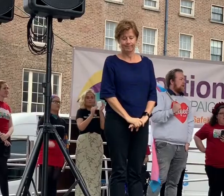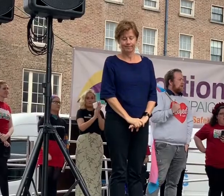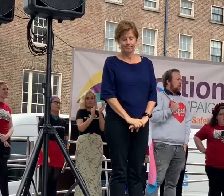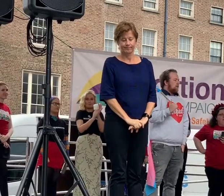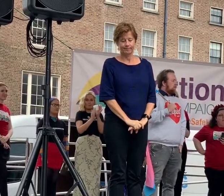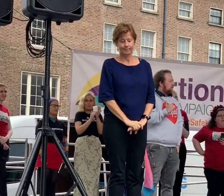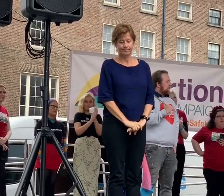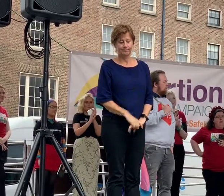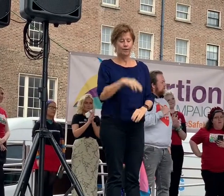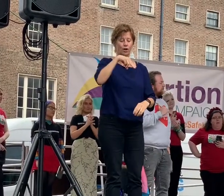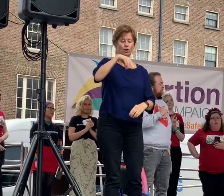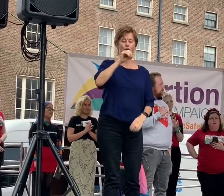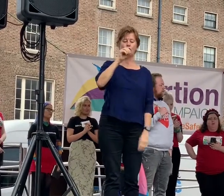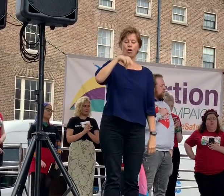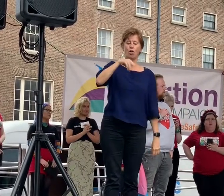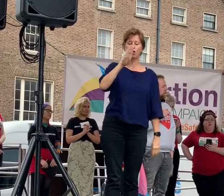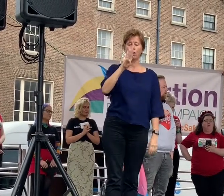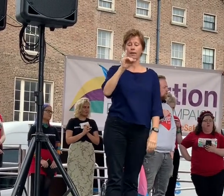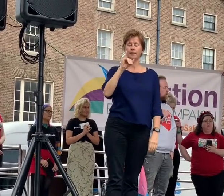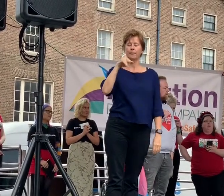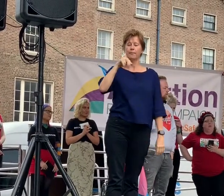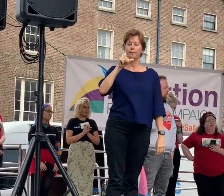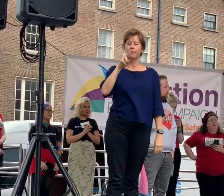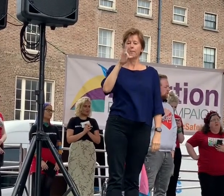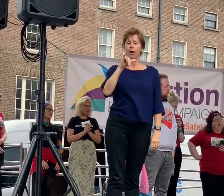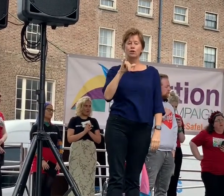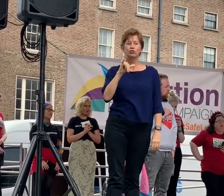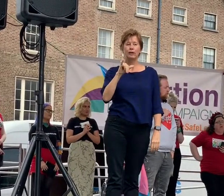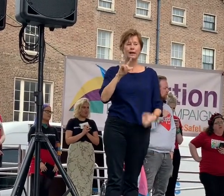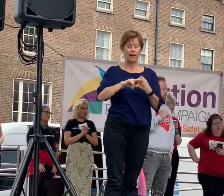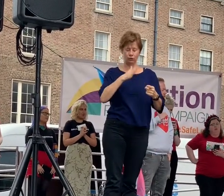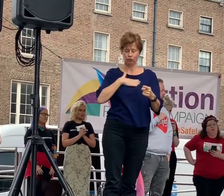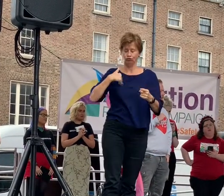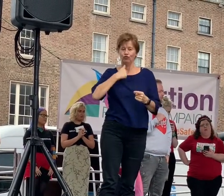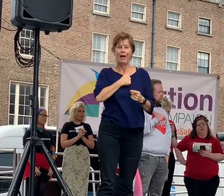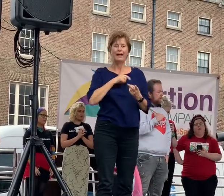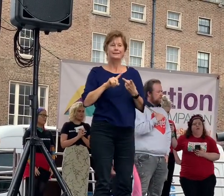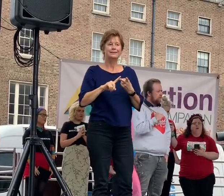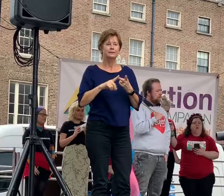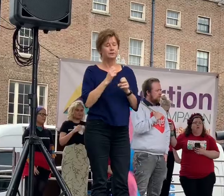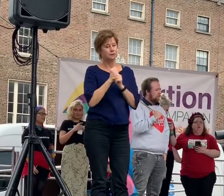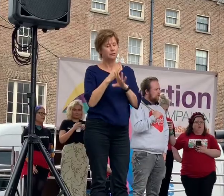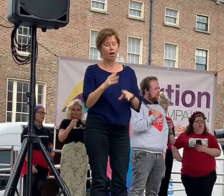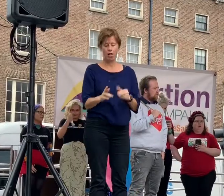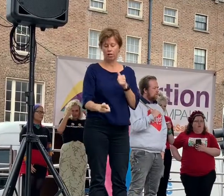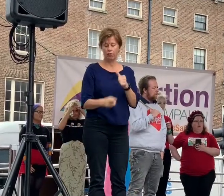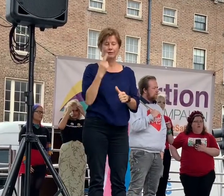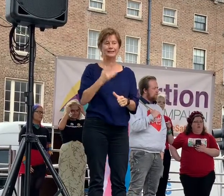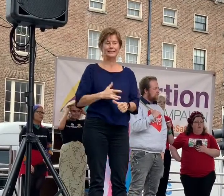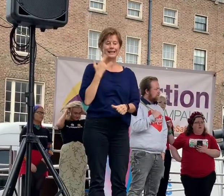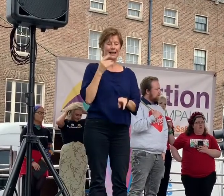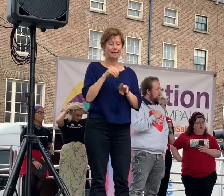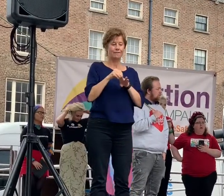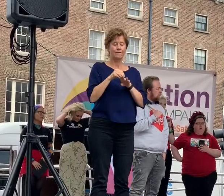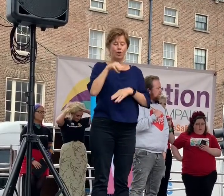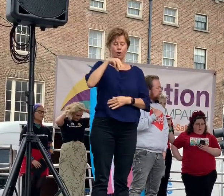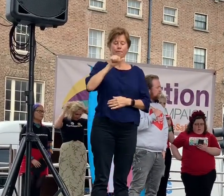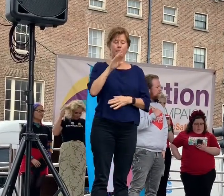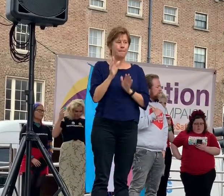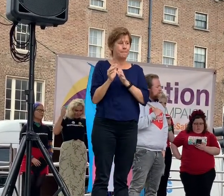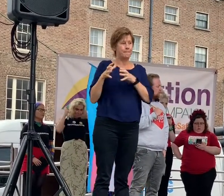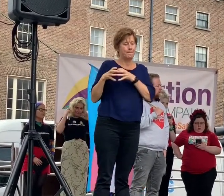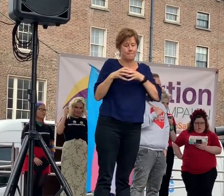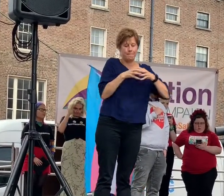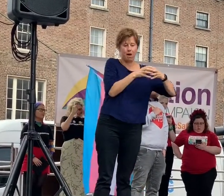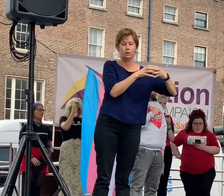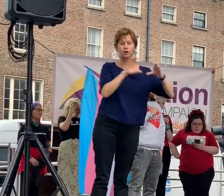Non-binary, trans and intersex folk already live on the margins of society and we need to stand for all of our siblings. You can't